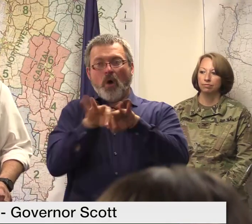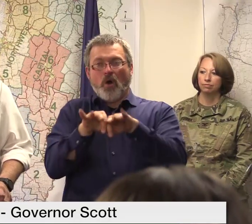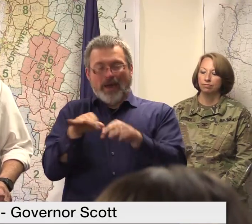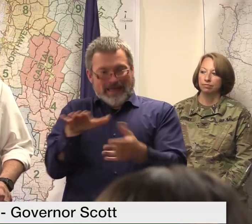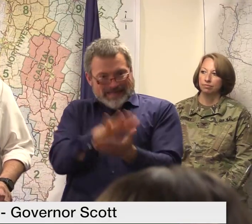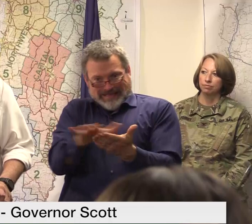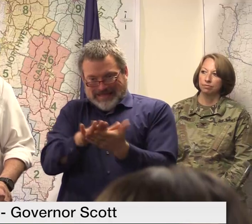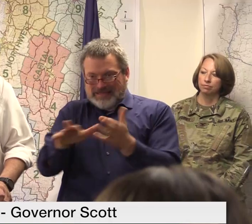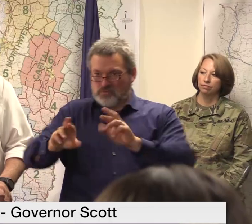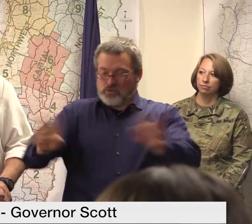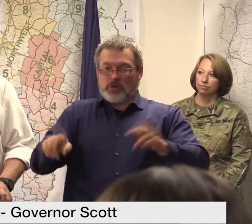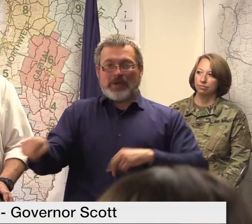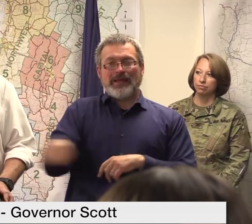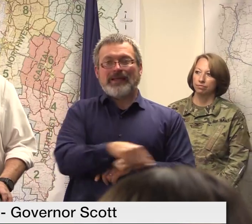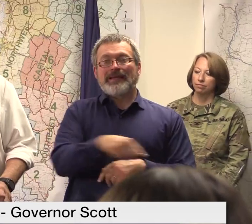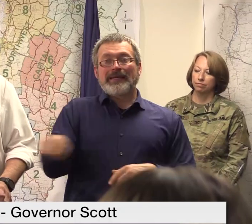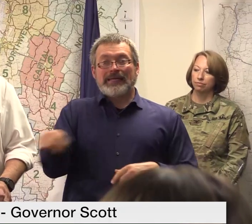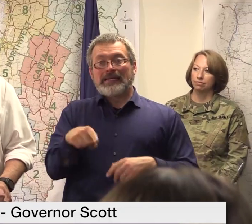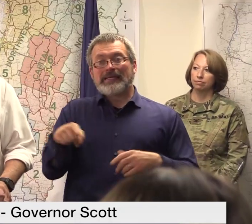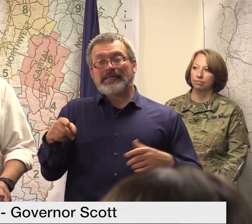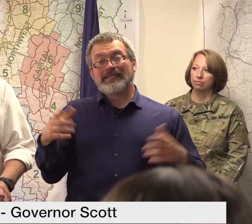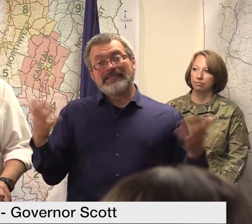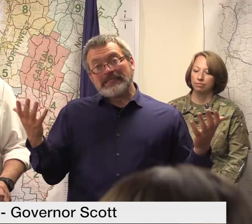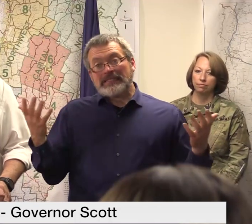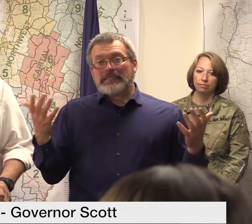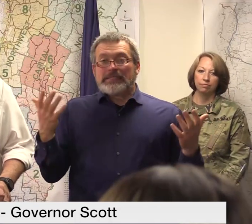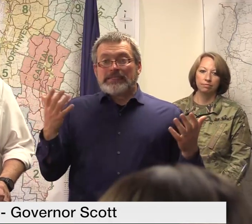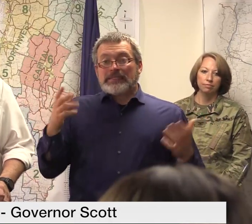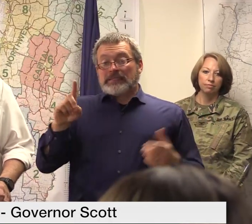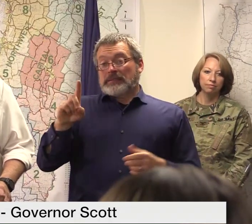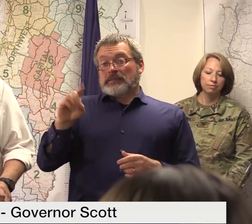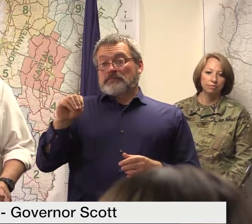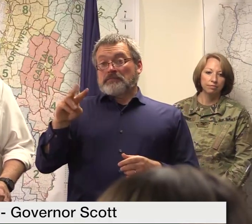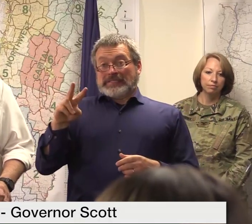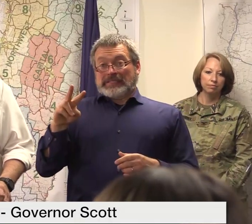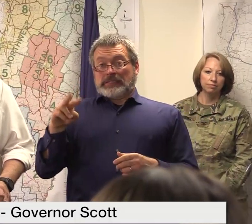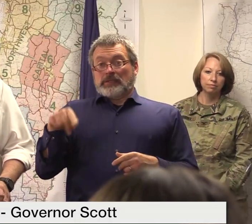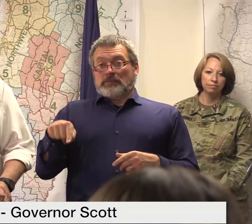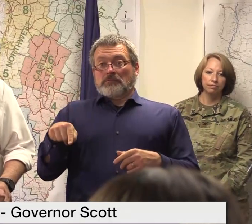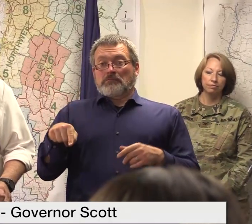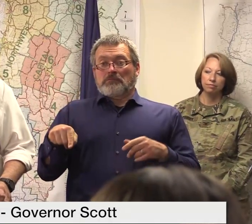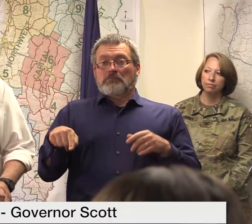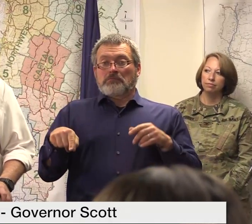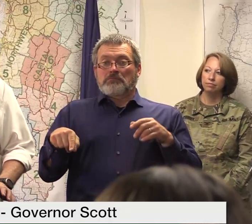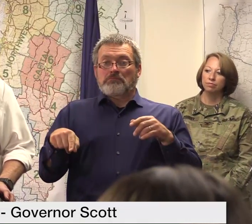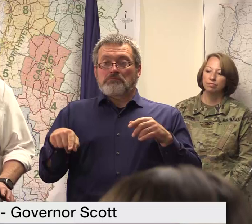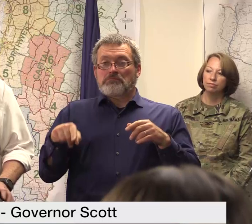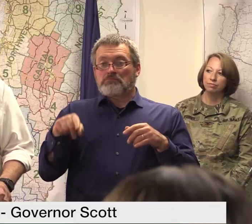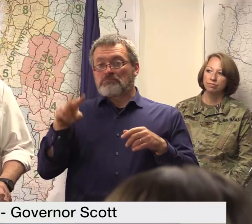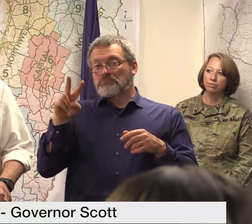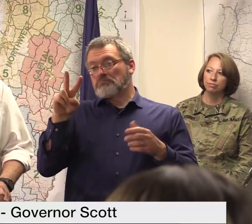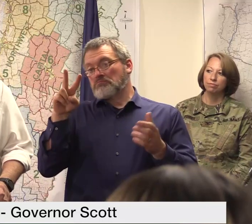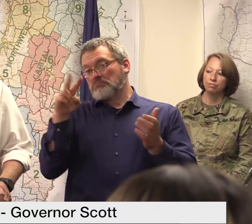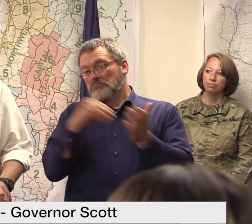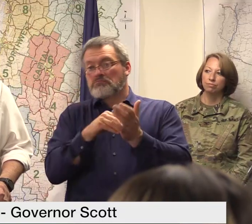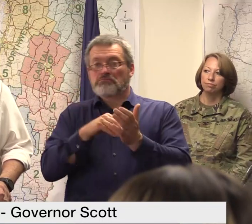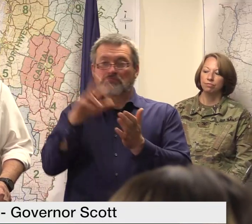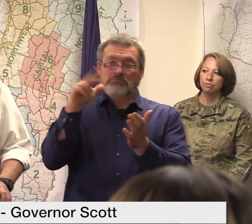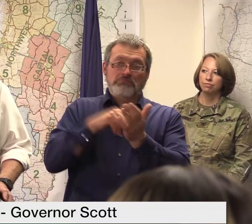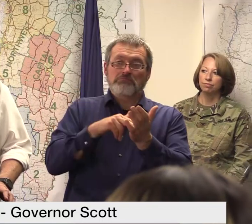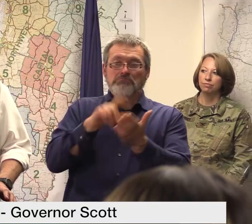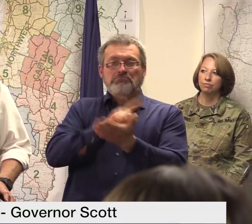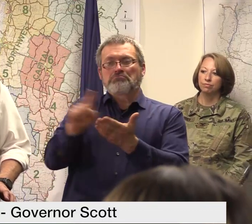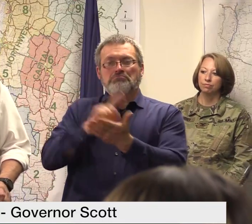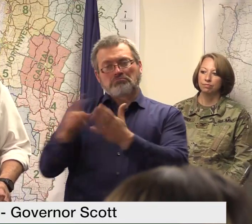downtown at 120 can see two to three thousand people on a given week foot traffic so i think some of that is keeping in mind